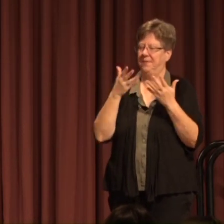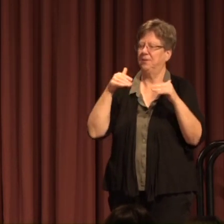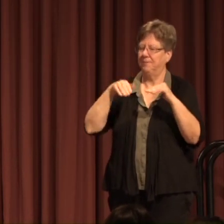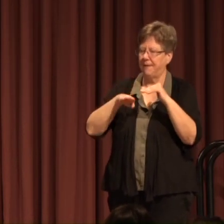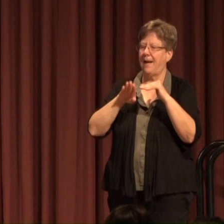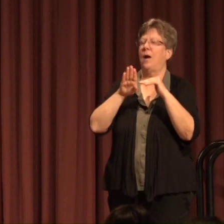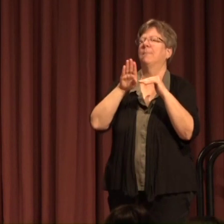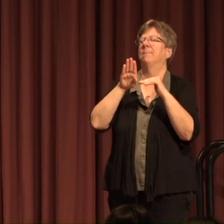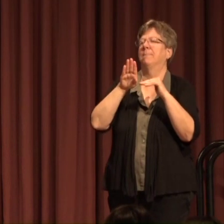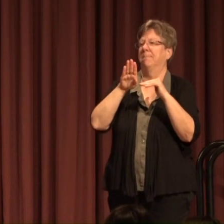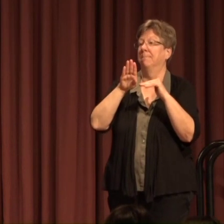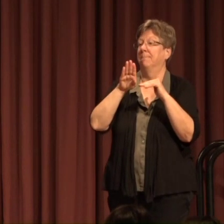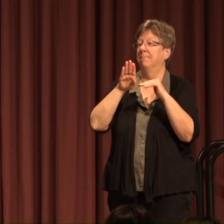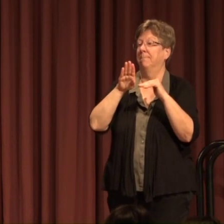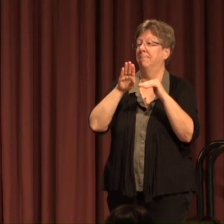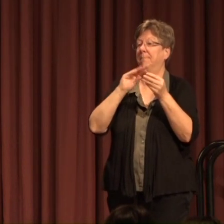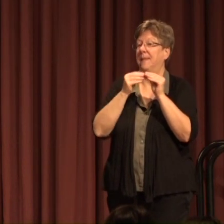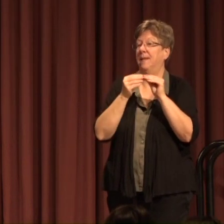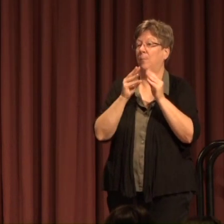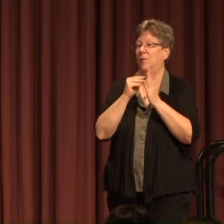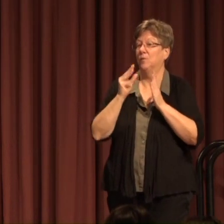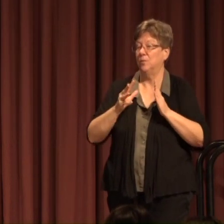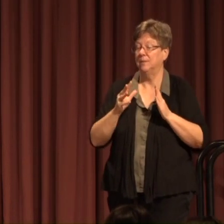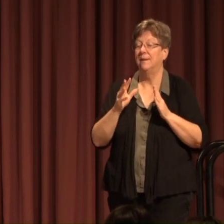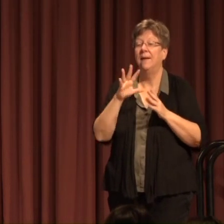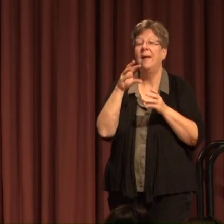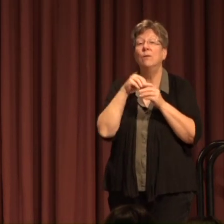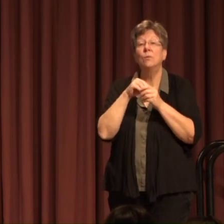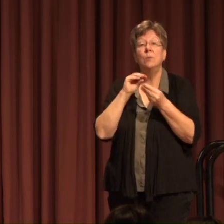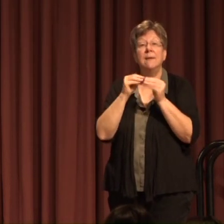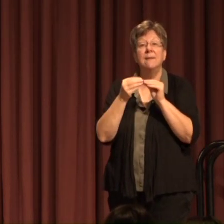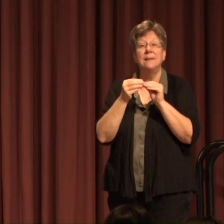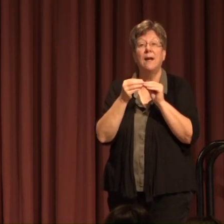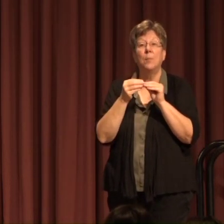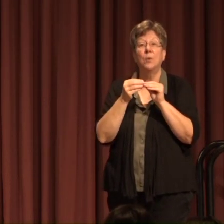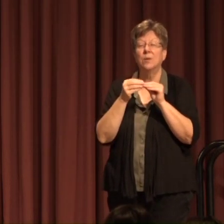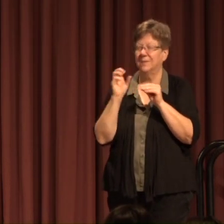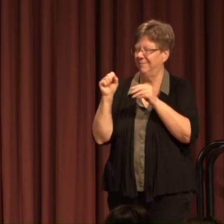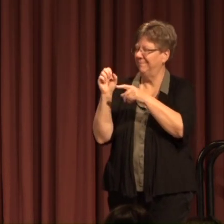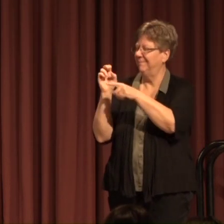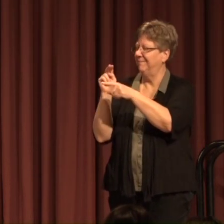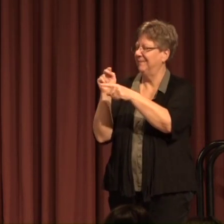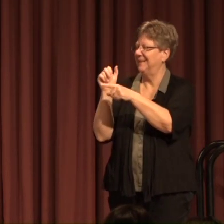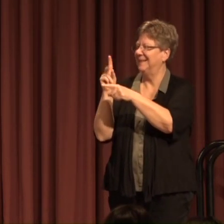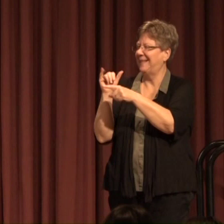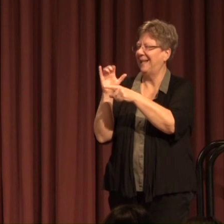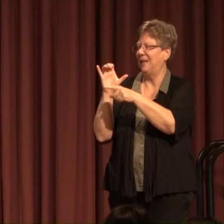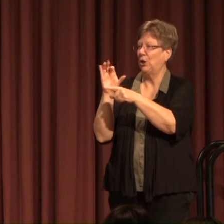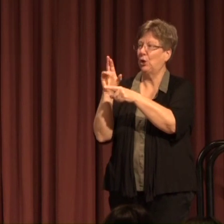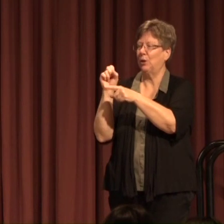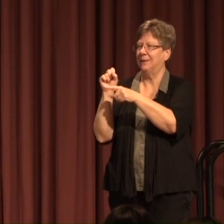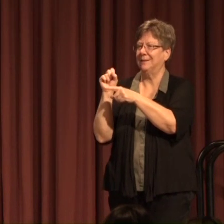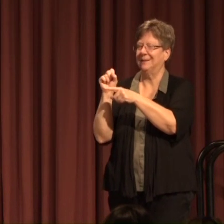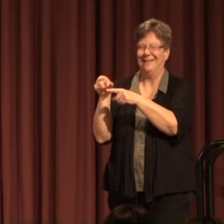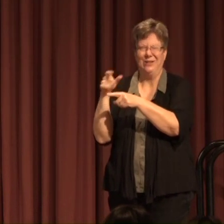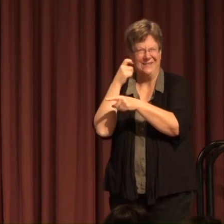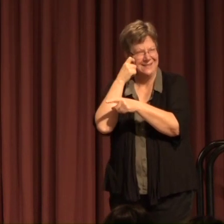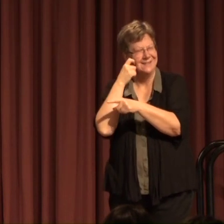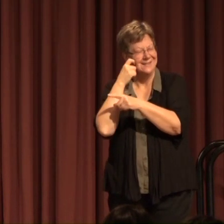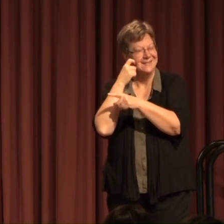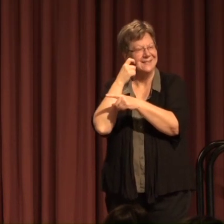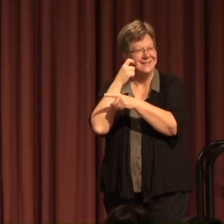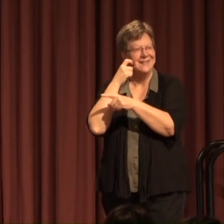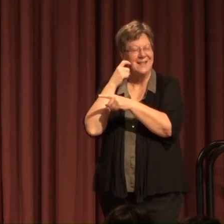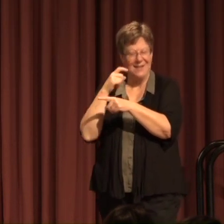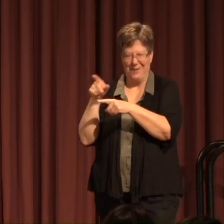In that regard Including the numbers Sandy Schooner It was just Sandy Curtis She got married this summer